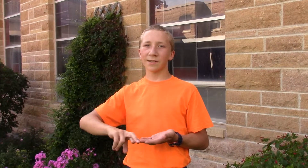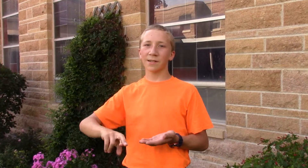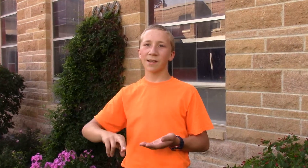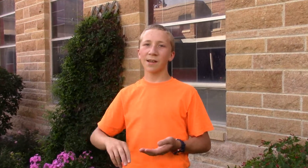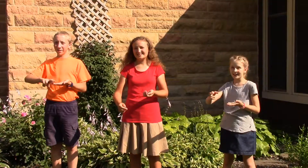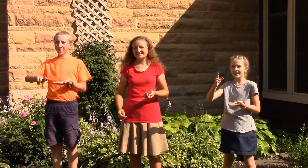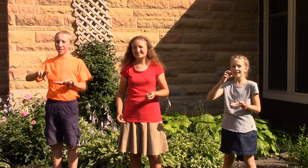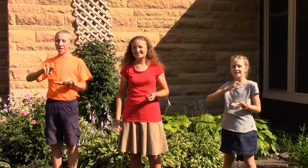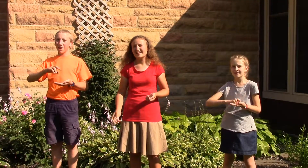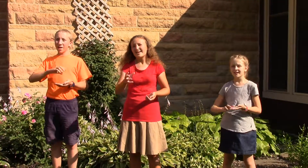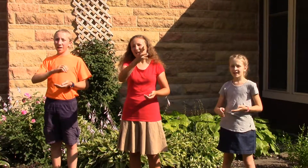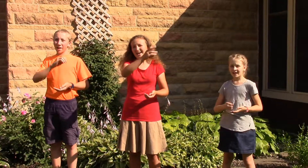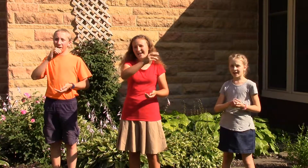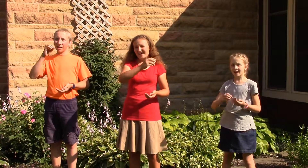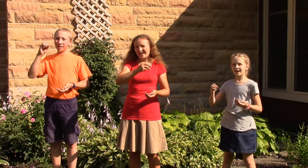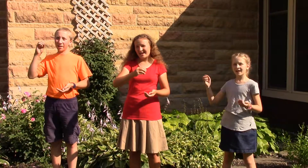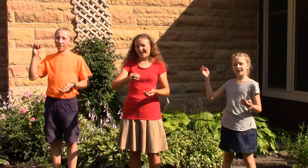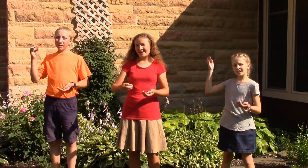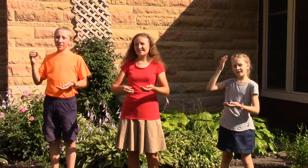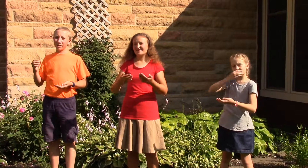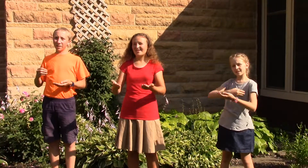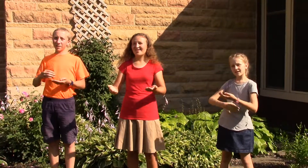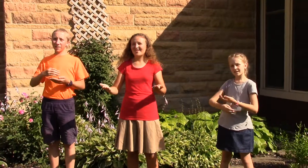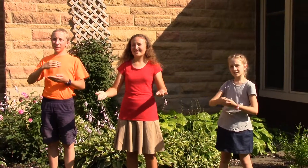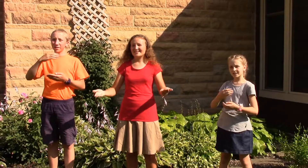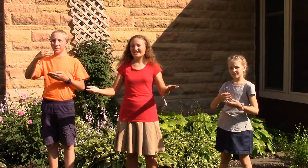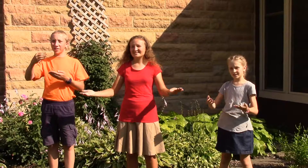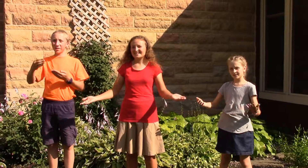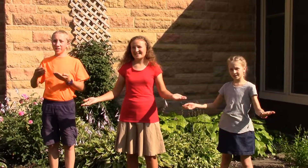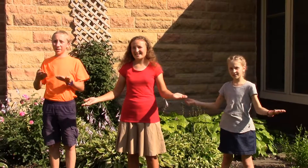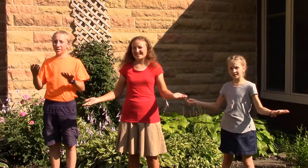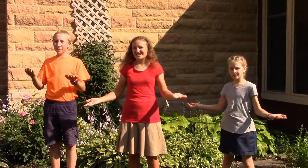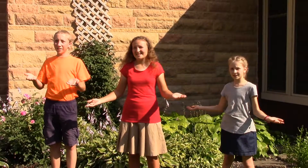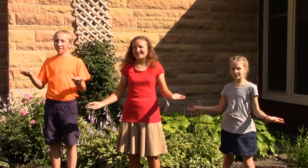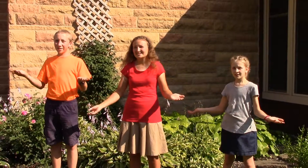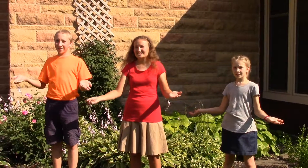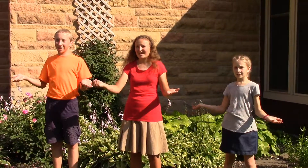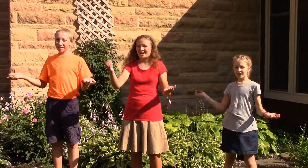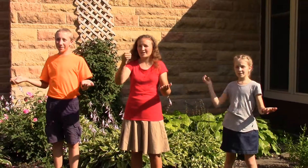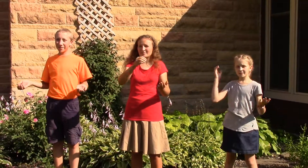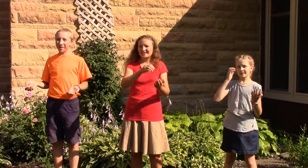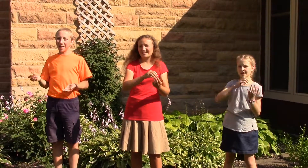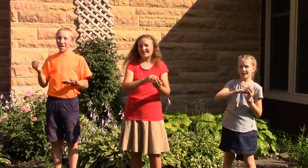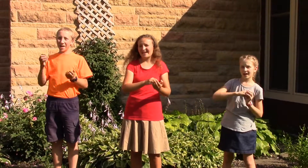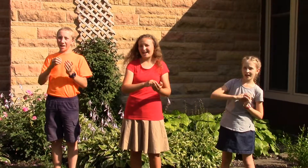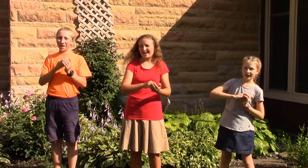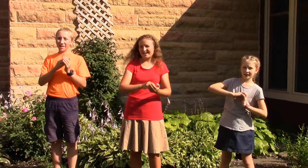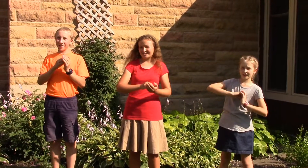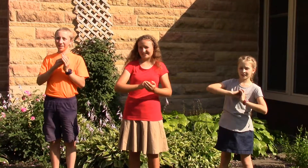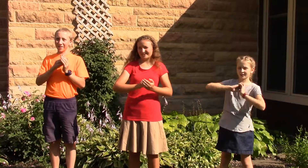and all His sins shall be added unto